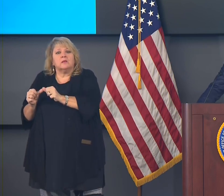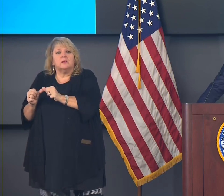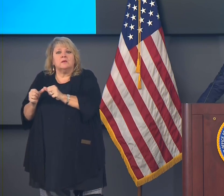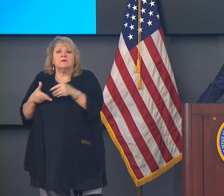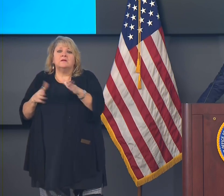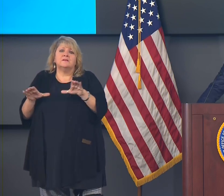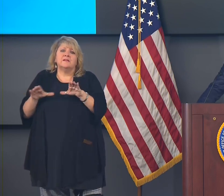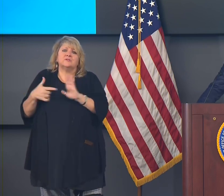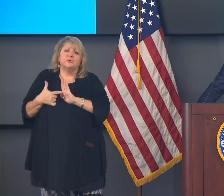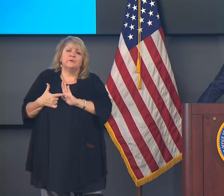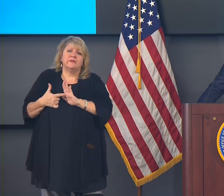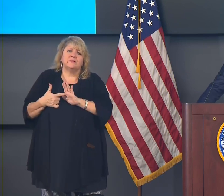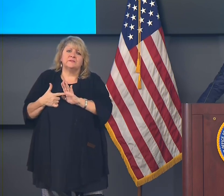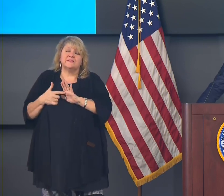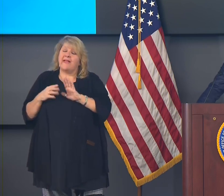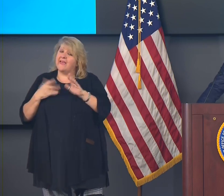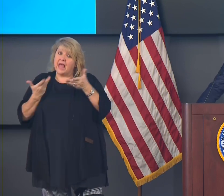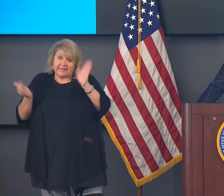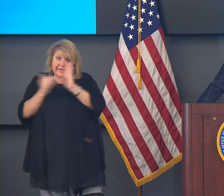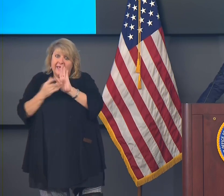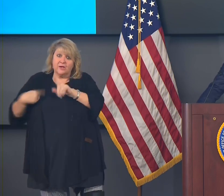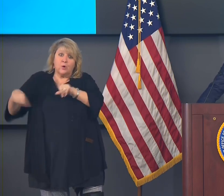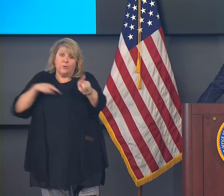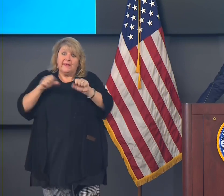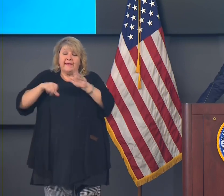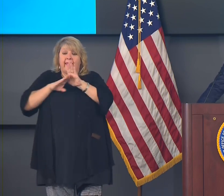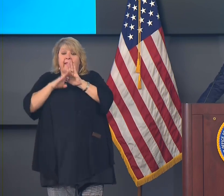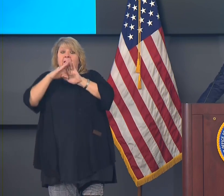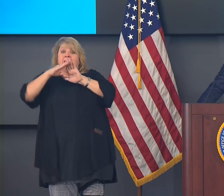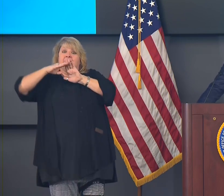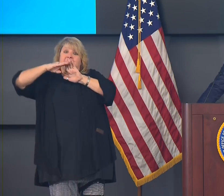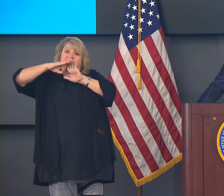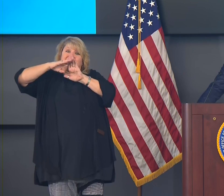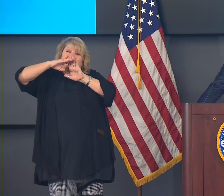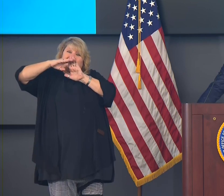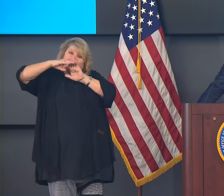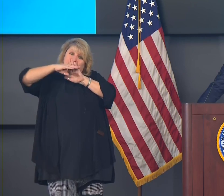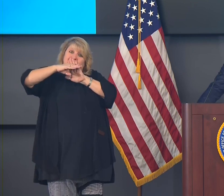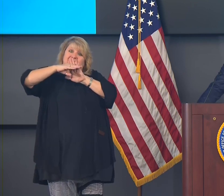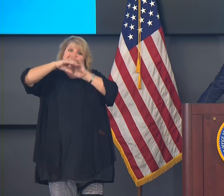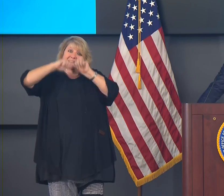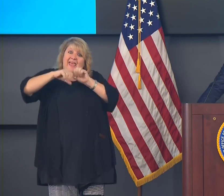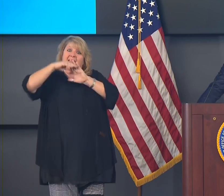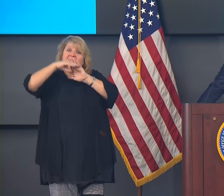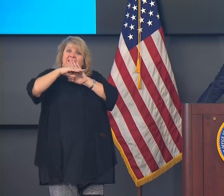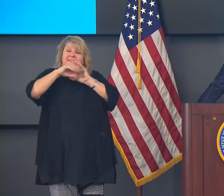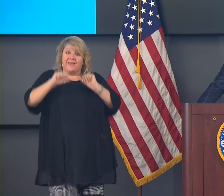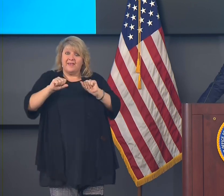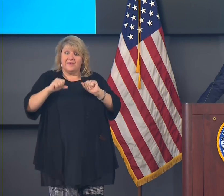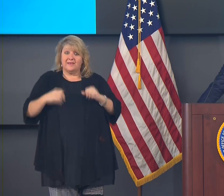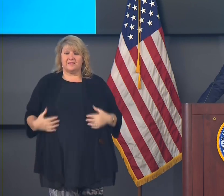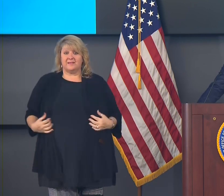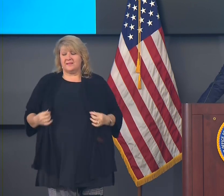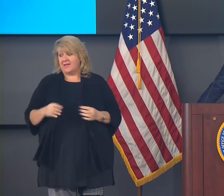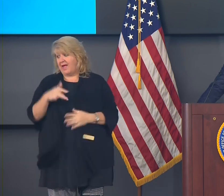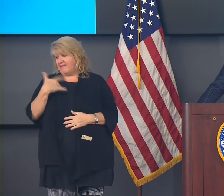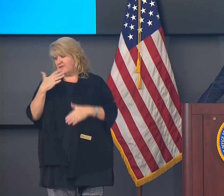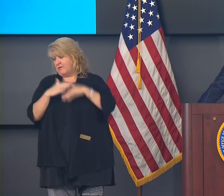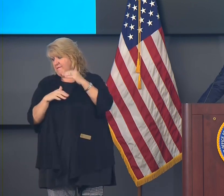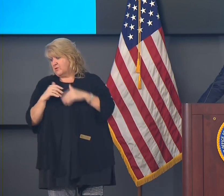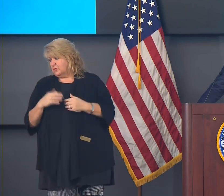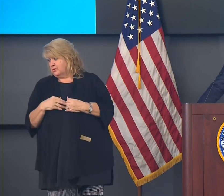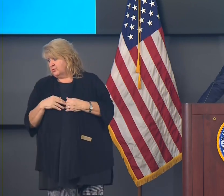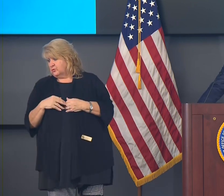and let's let's flatten the curve again. And I feel very comfortable that in several months, I don't know